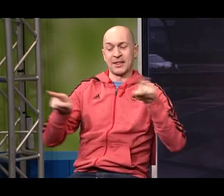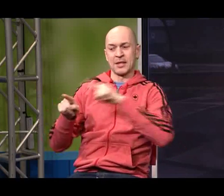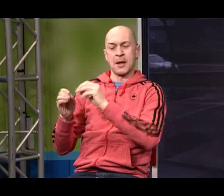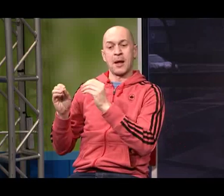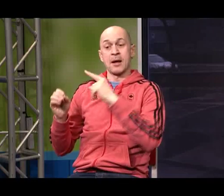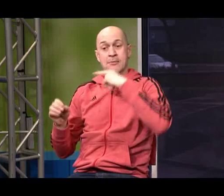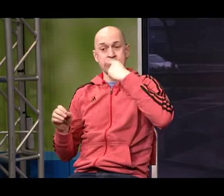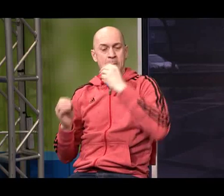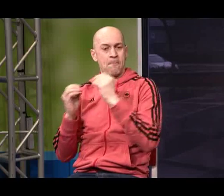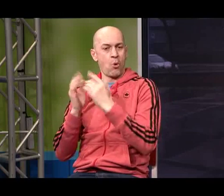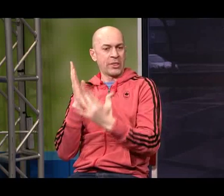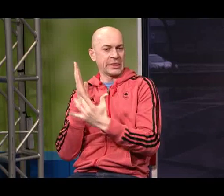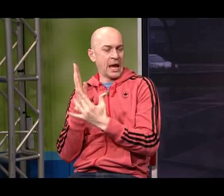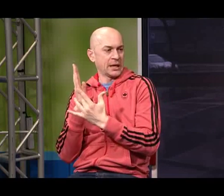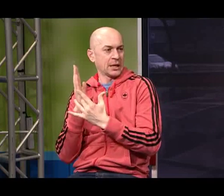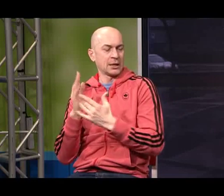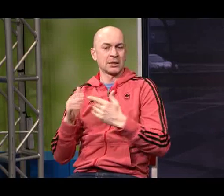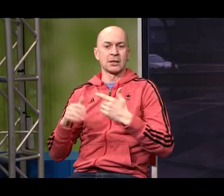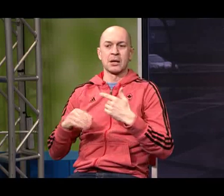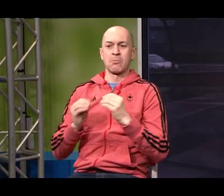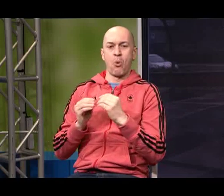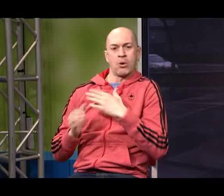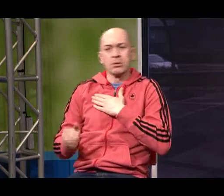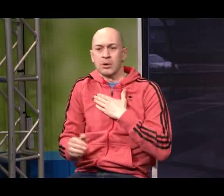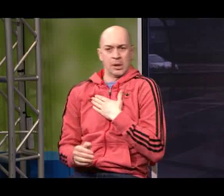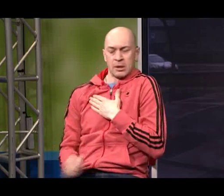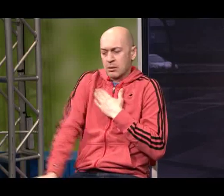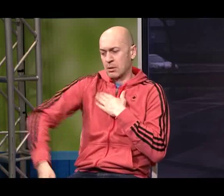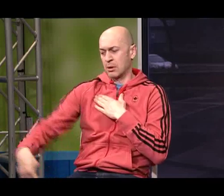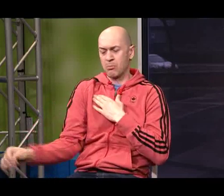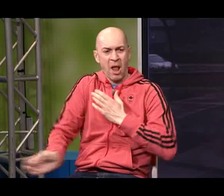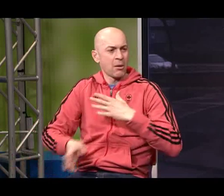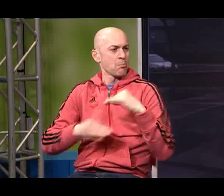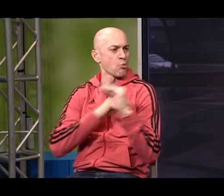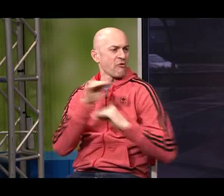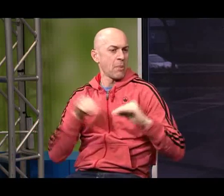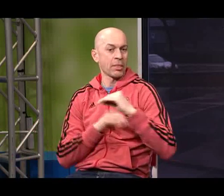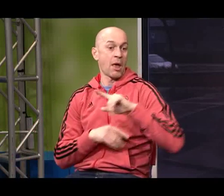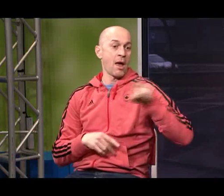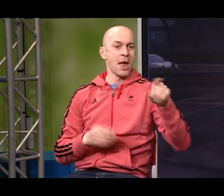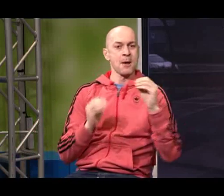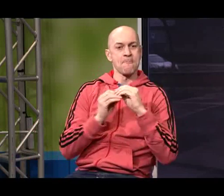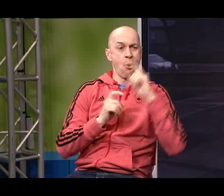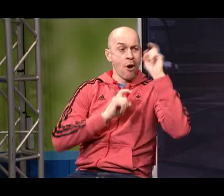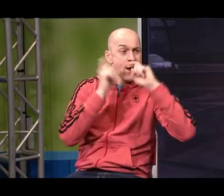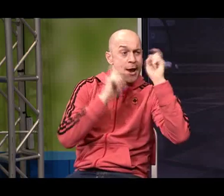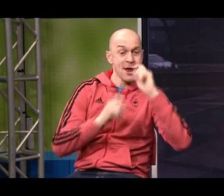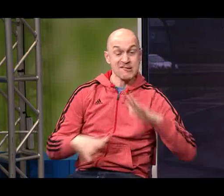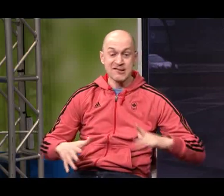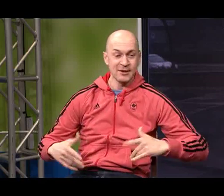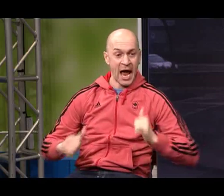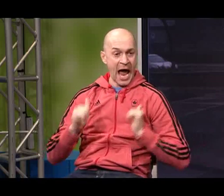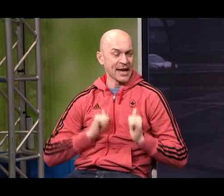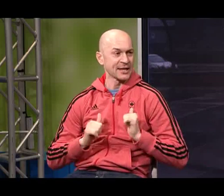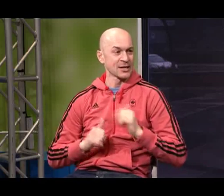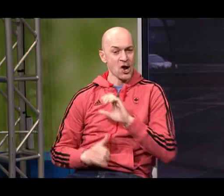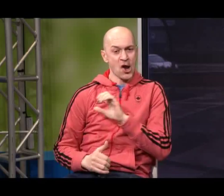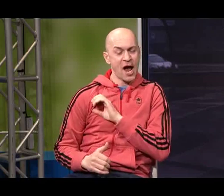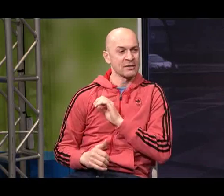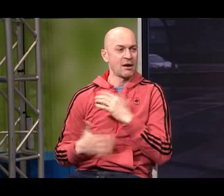I found a troop and I also found that there are a lot of techniques that I was learning from the spoken